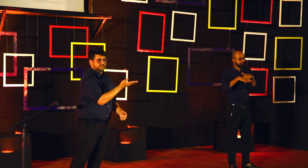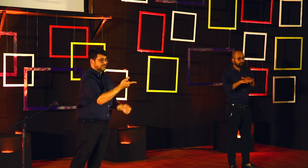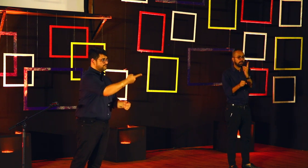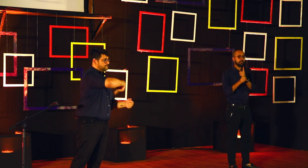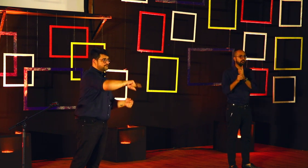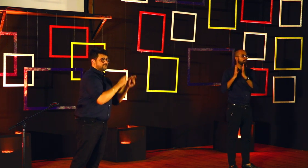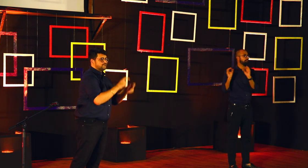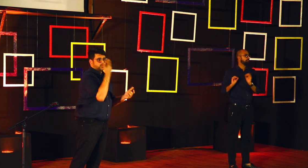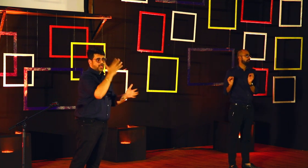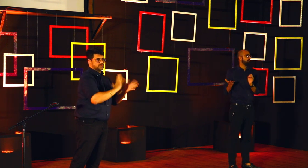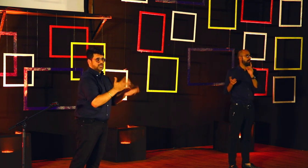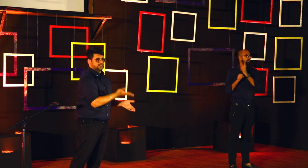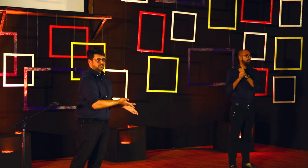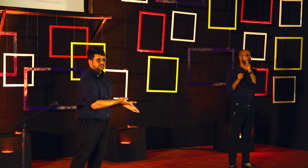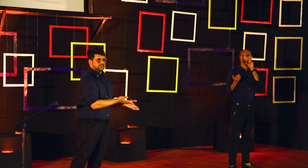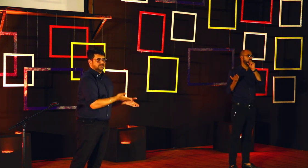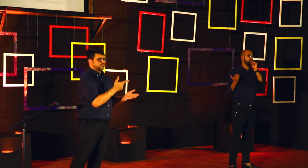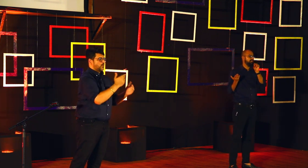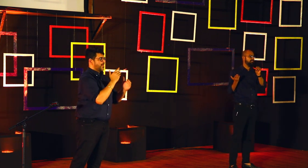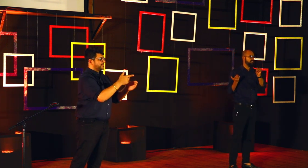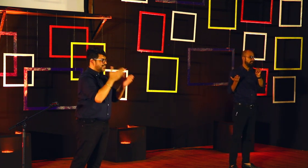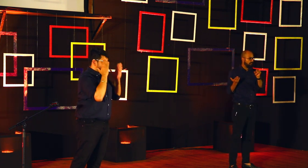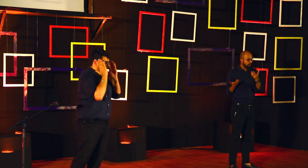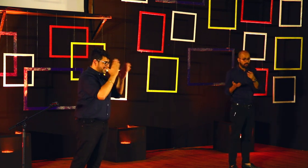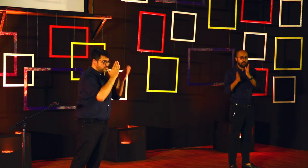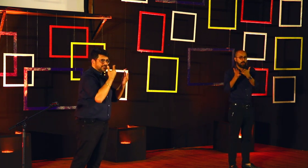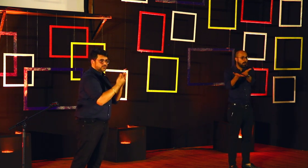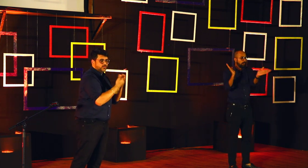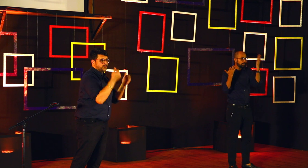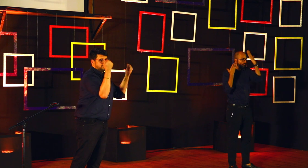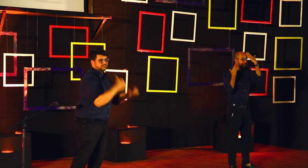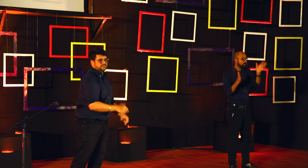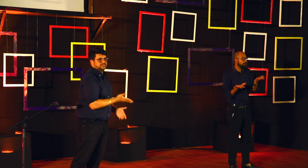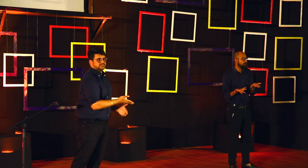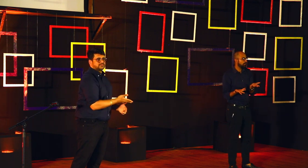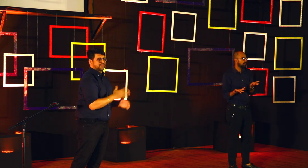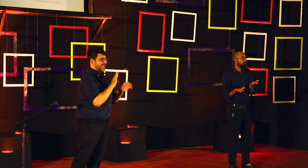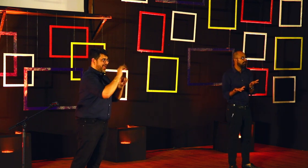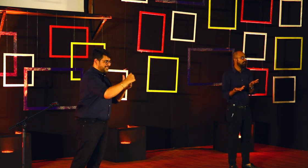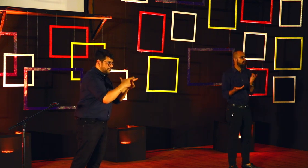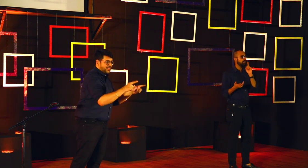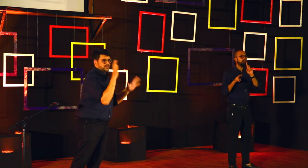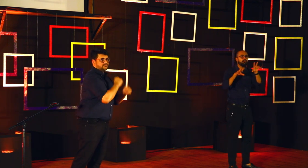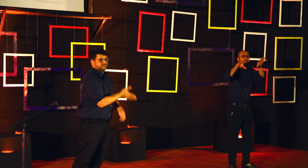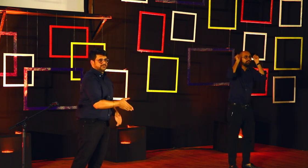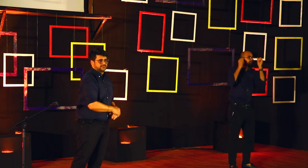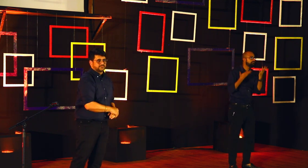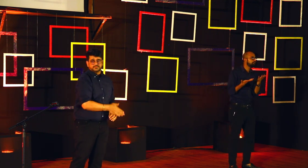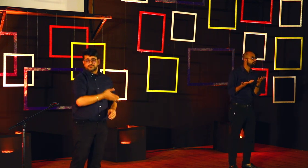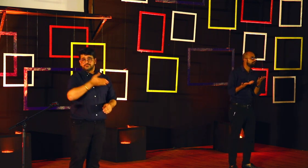to sign. There are other students who do not know how to sign. Where is the attention? They would not be able to understand anything. There is no access to